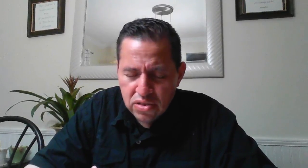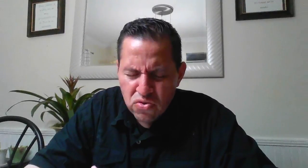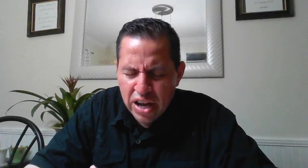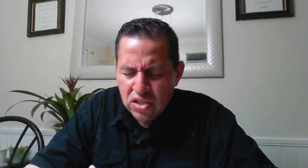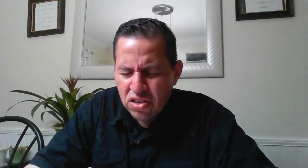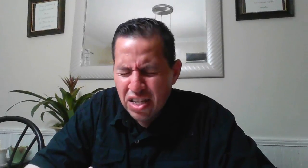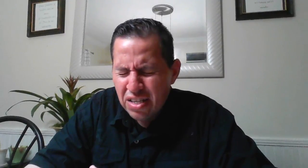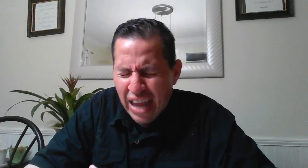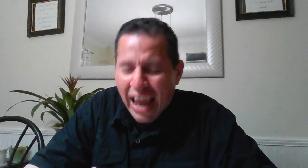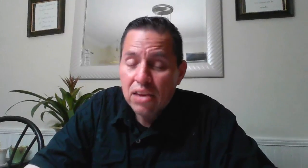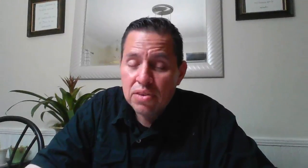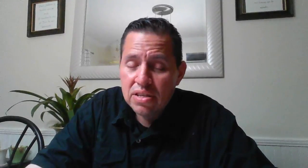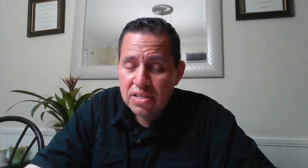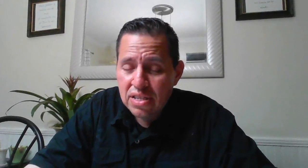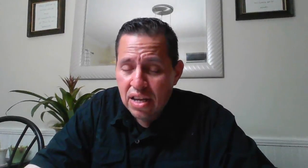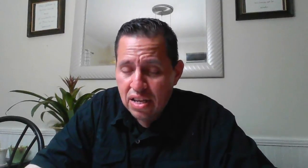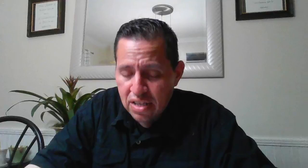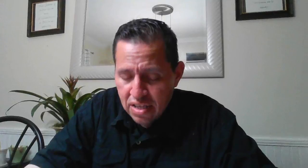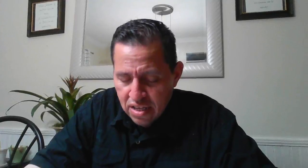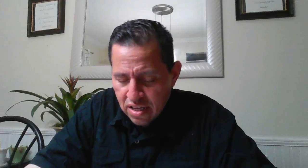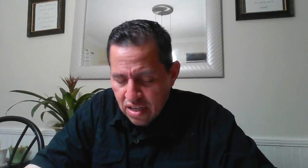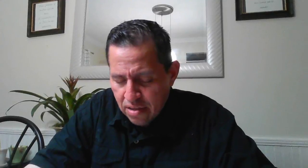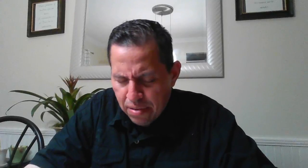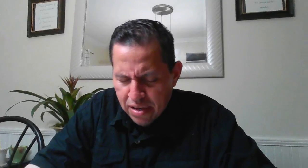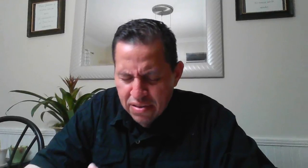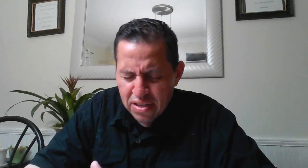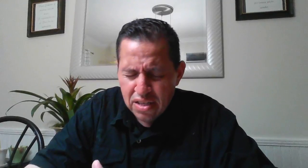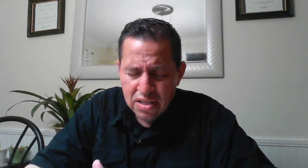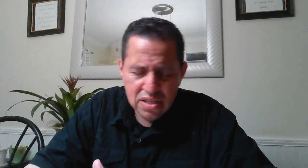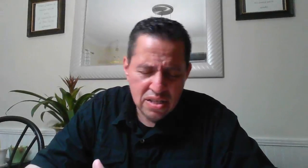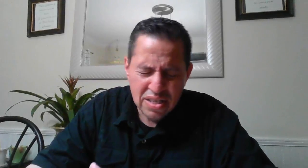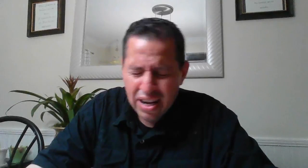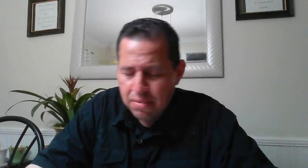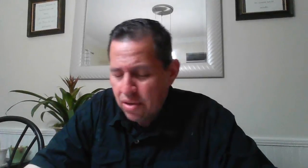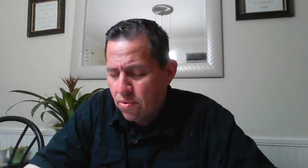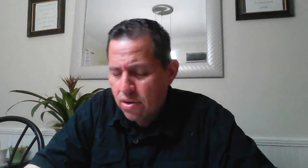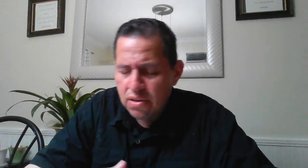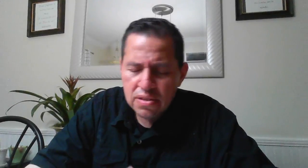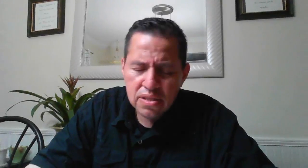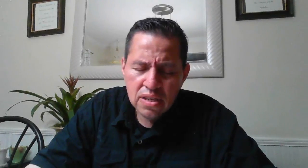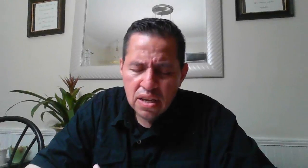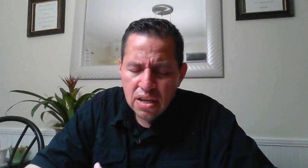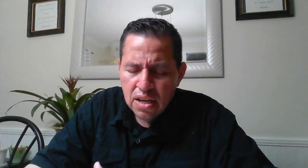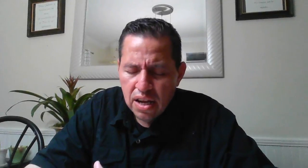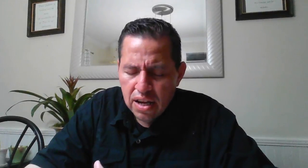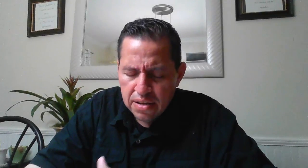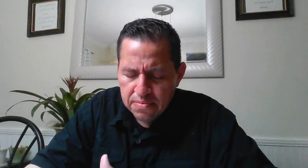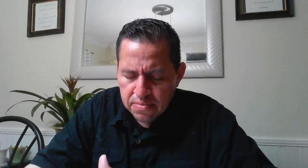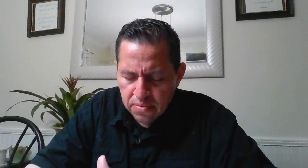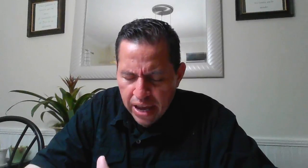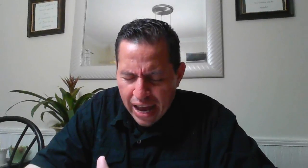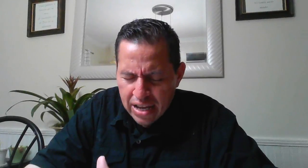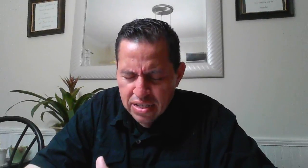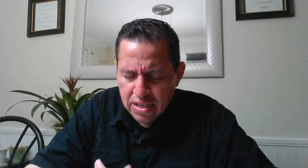trying to kill anyone that's not part of the islamic world we ask